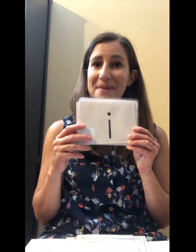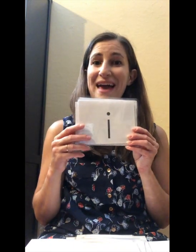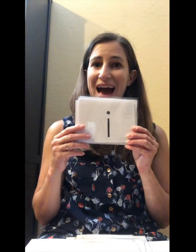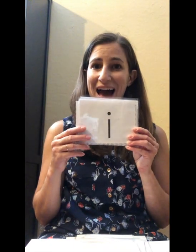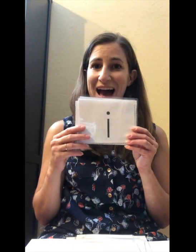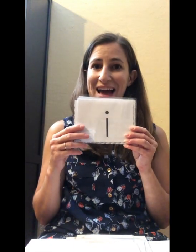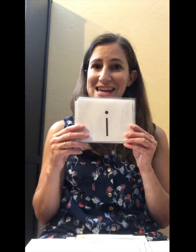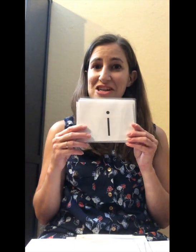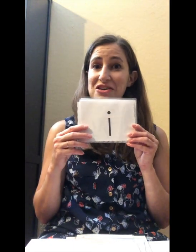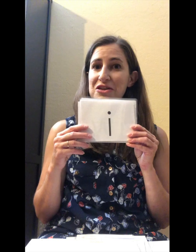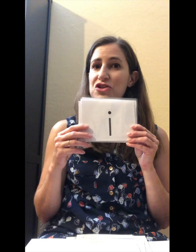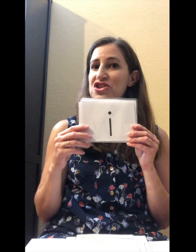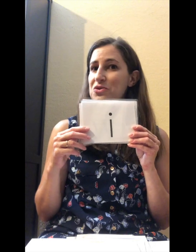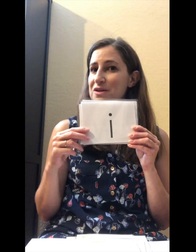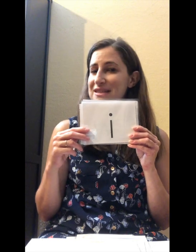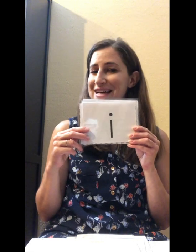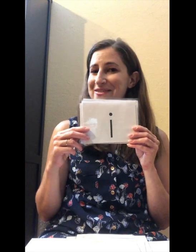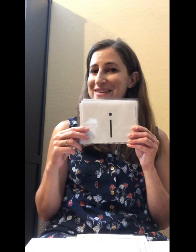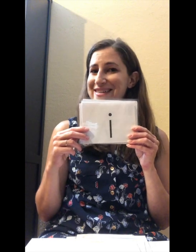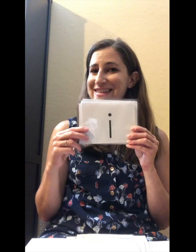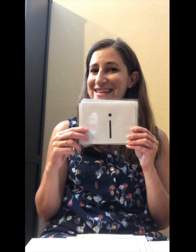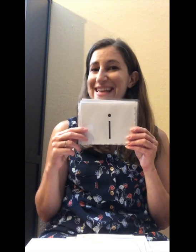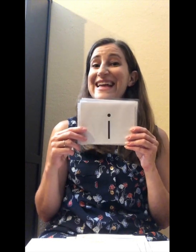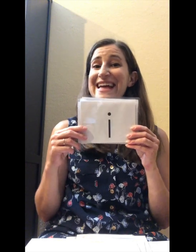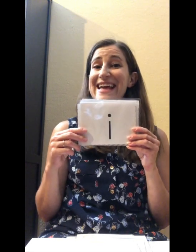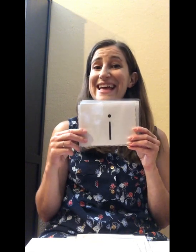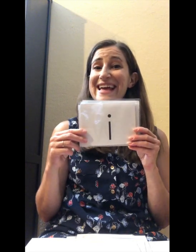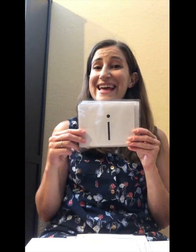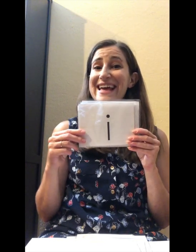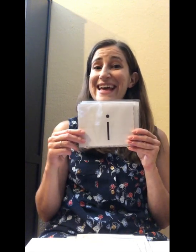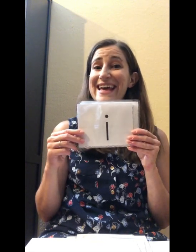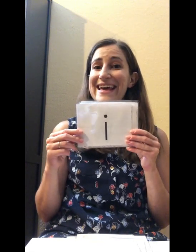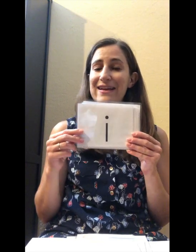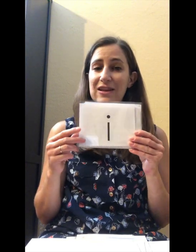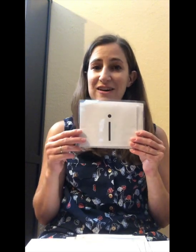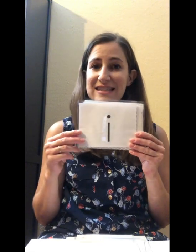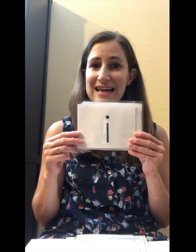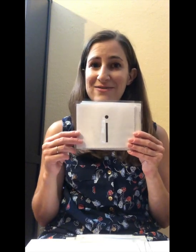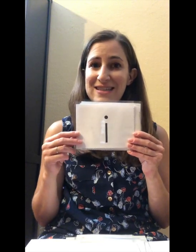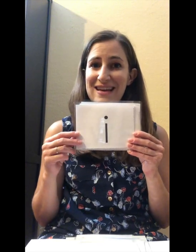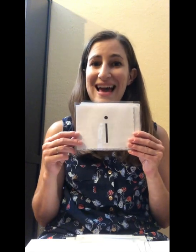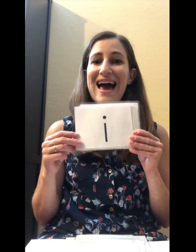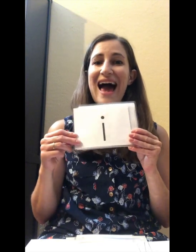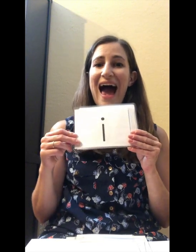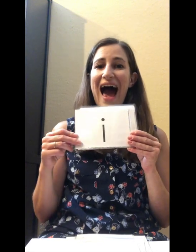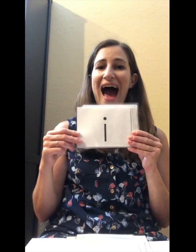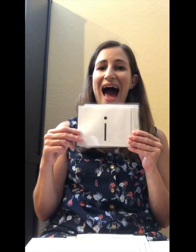I. Short sound? I. Long sound? I.